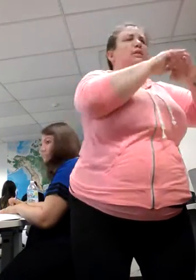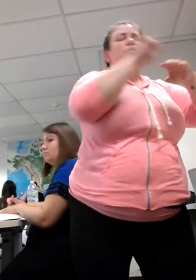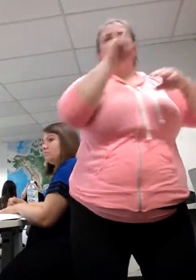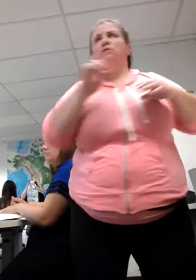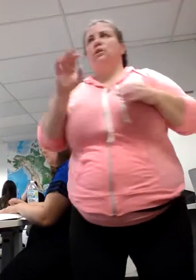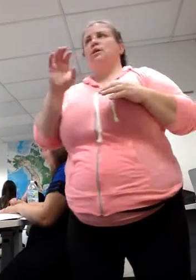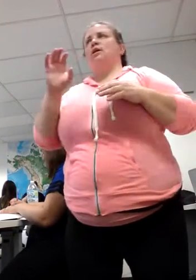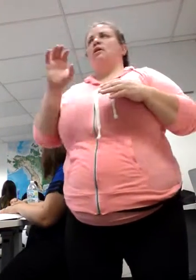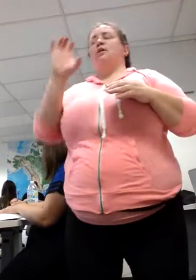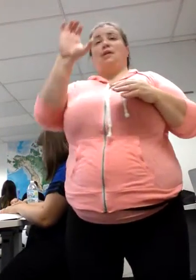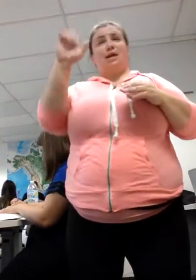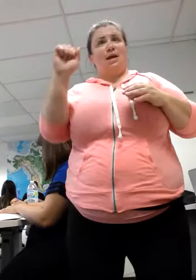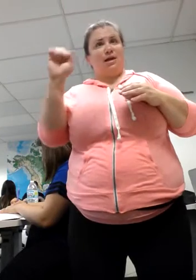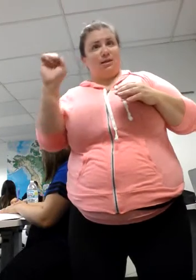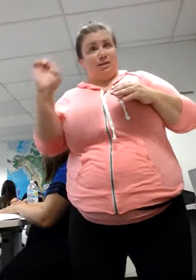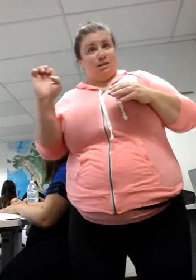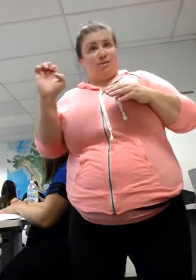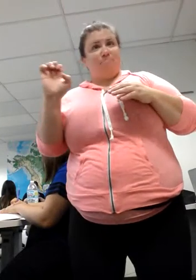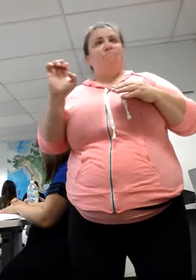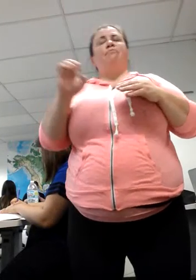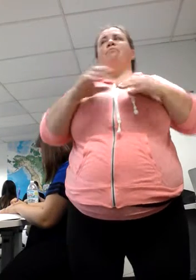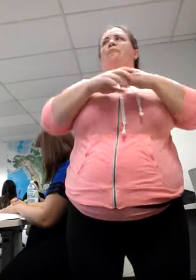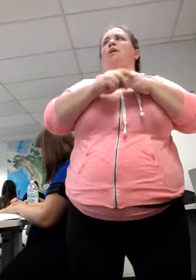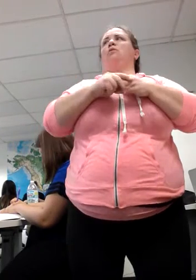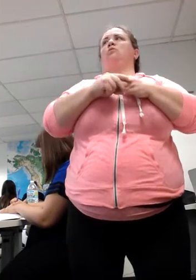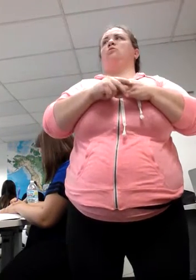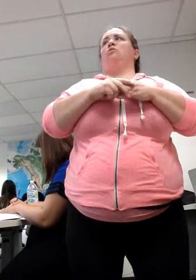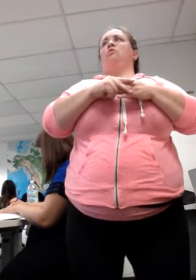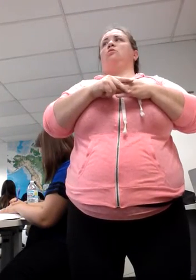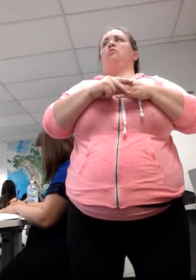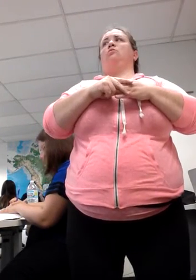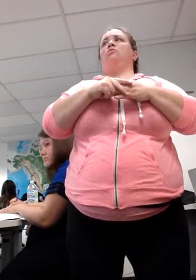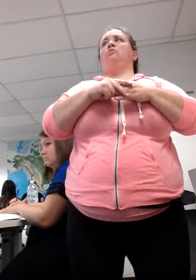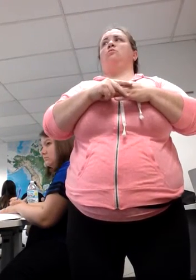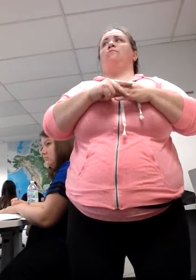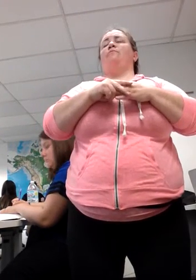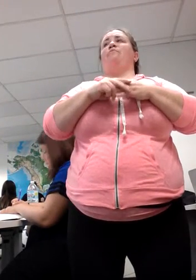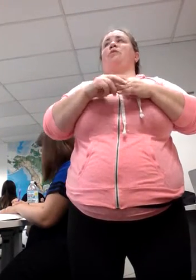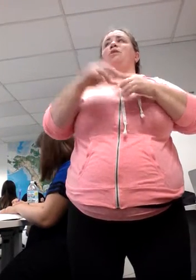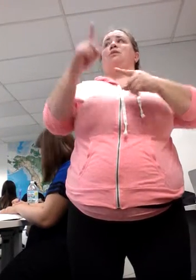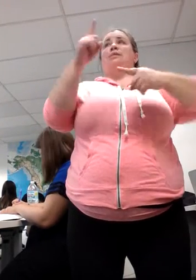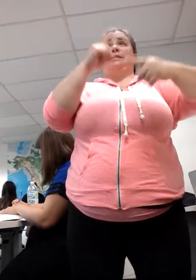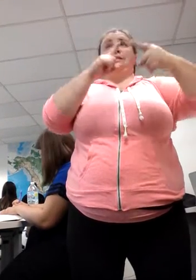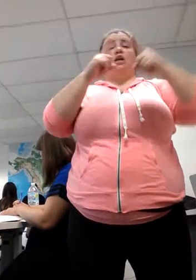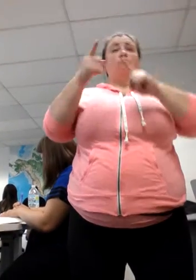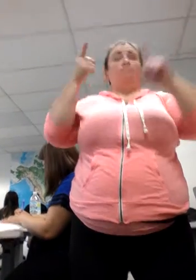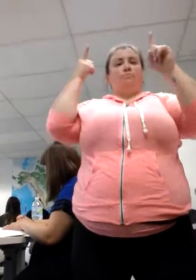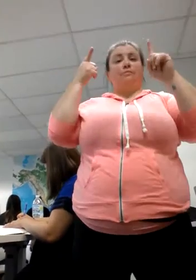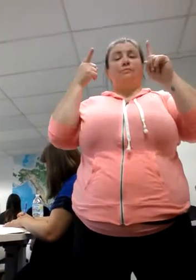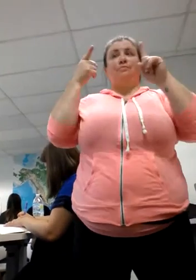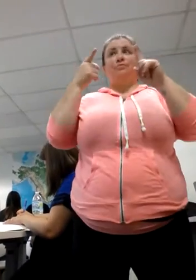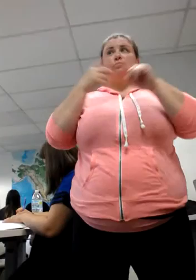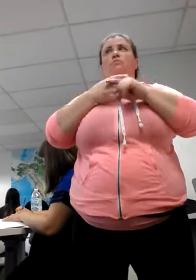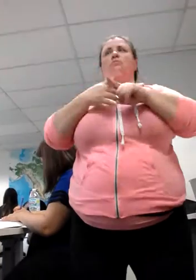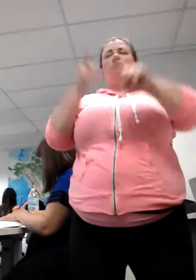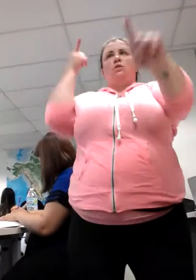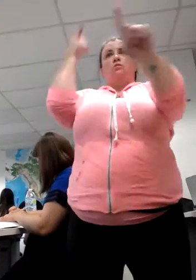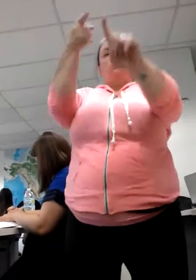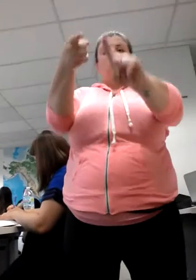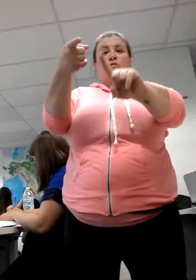is signed. So it needs to be formally produced signed. No, no here